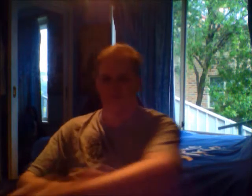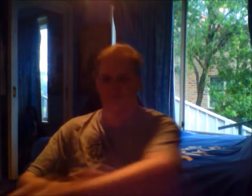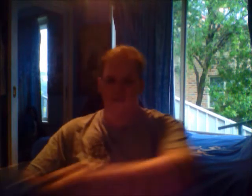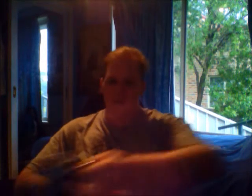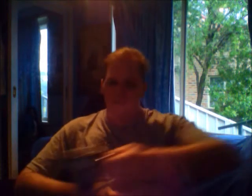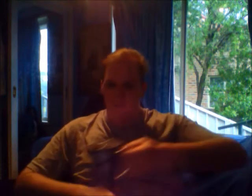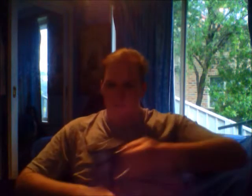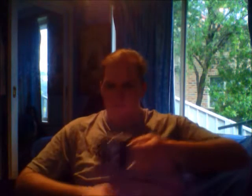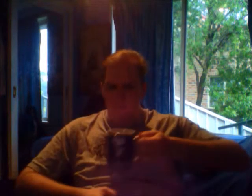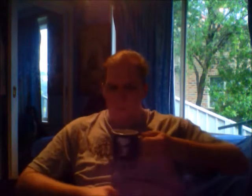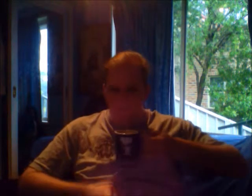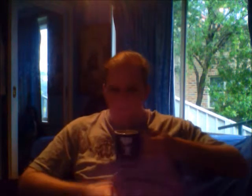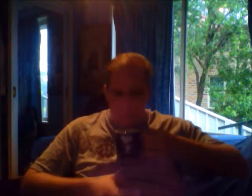The moment you've been waiting for.